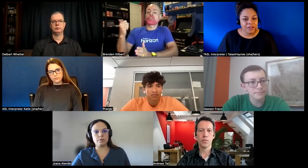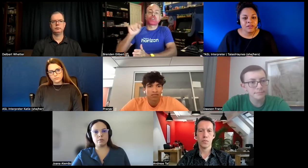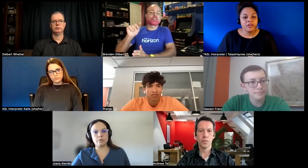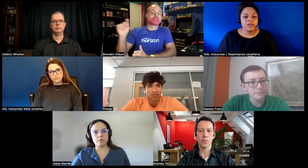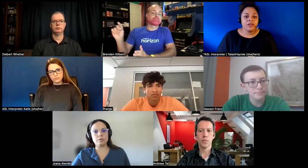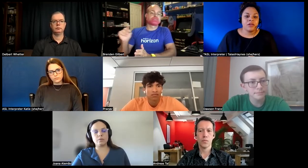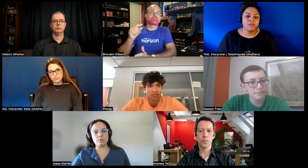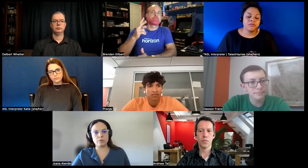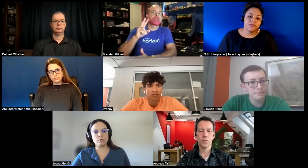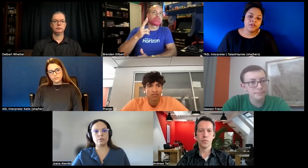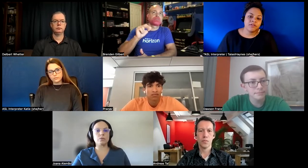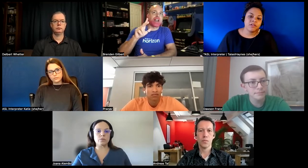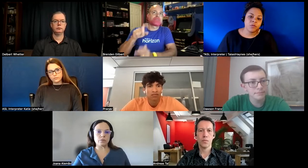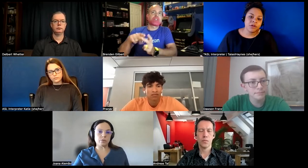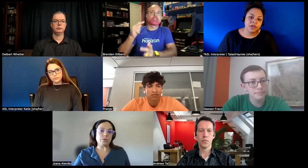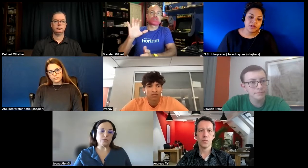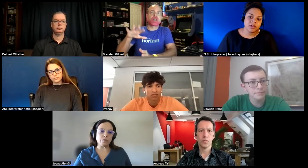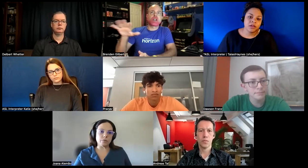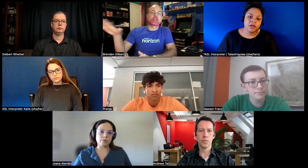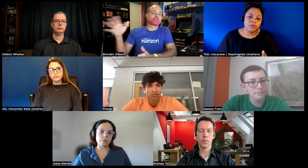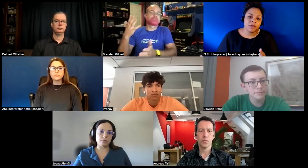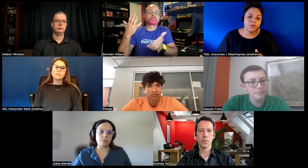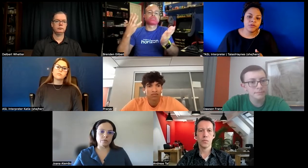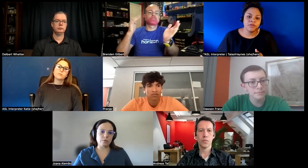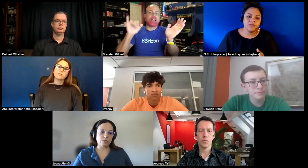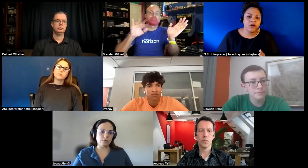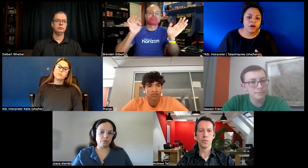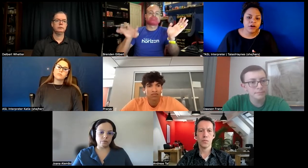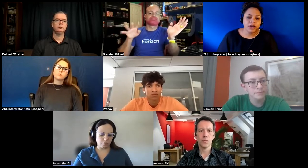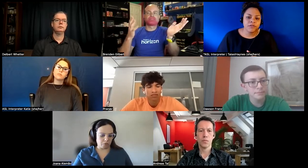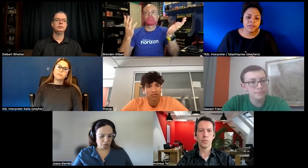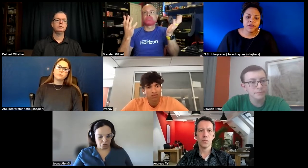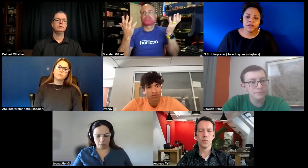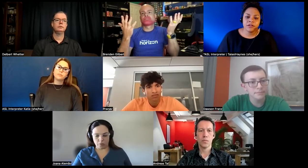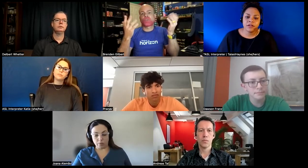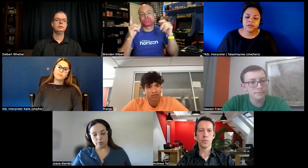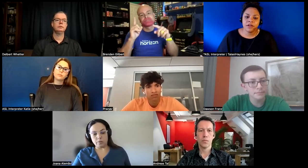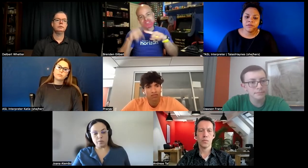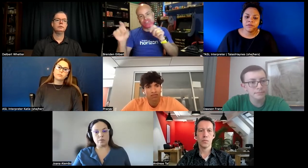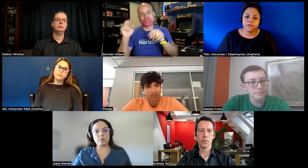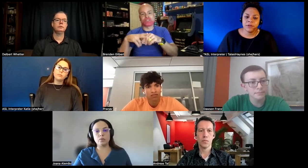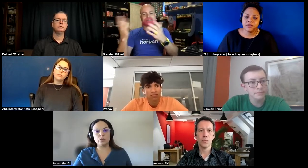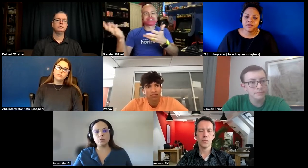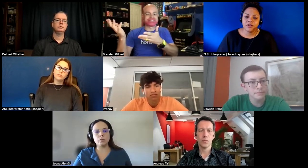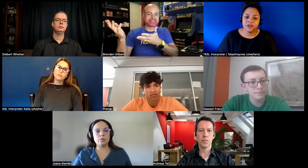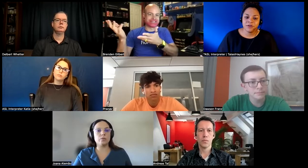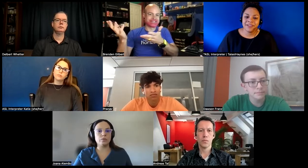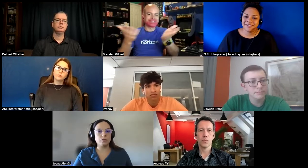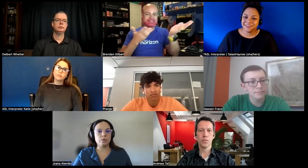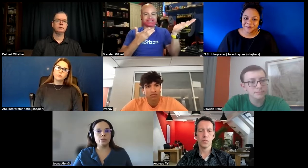um so that that's one thing um and then with vr and everything uh that for me is unknown that's different